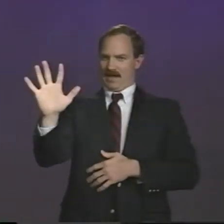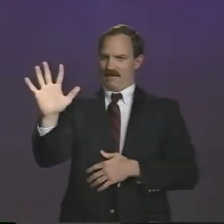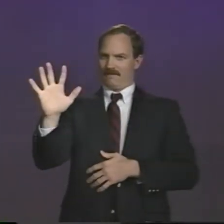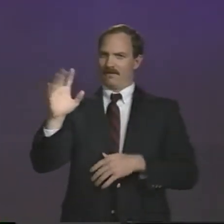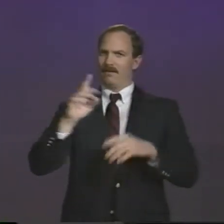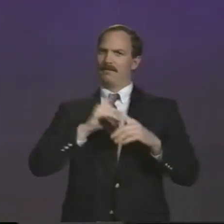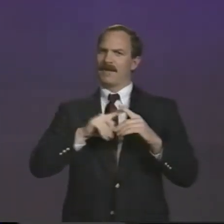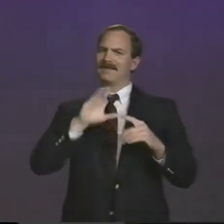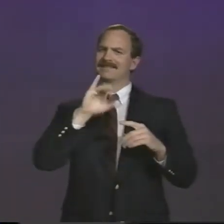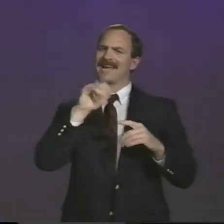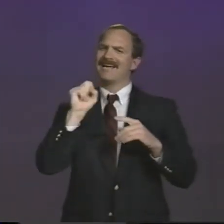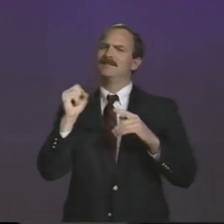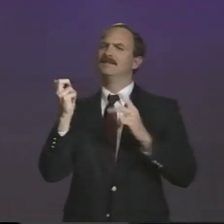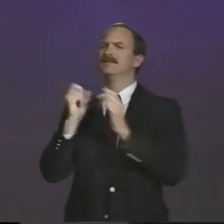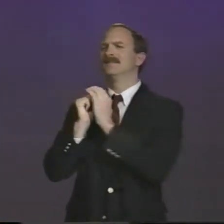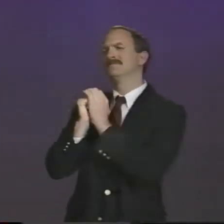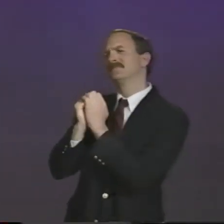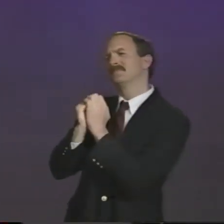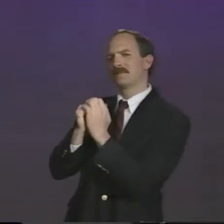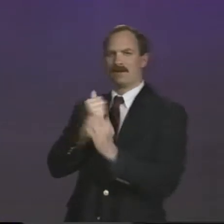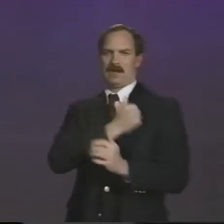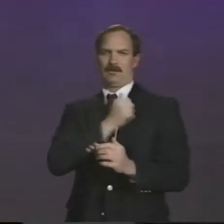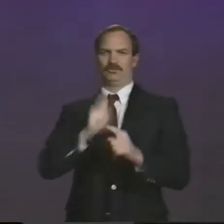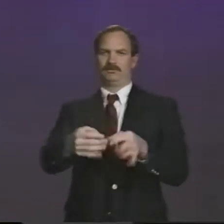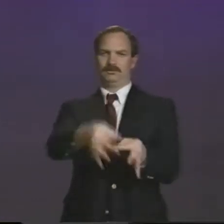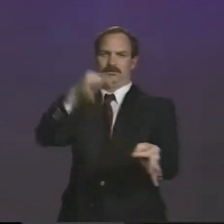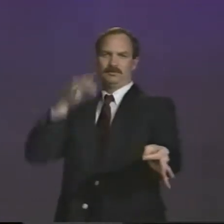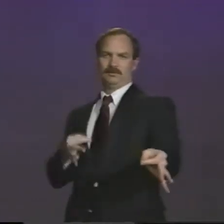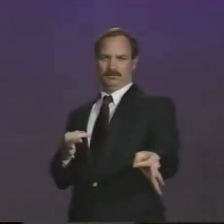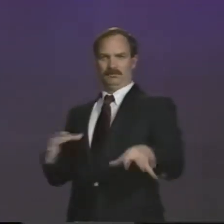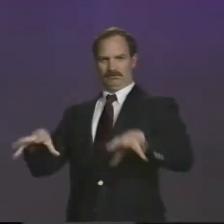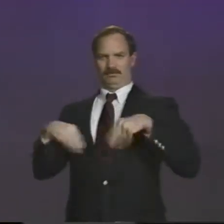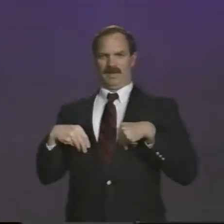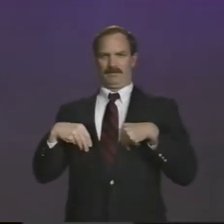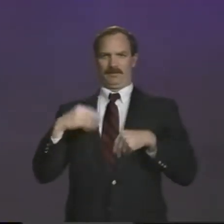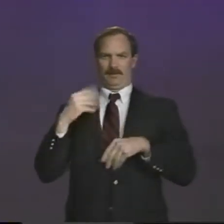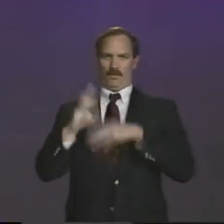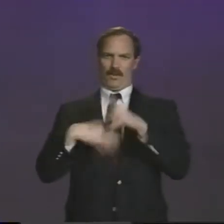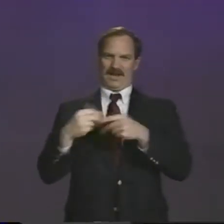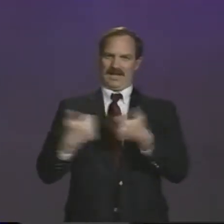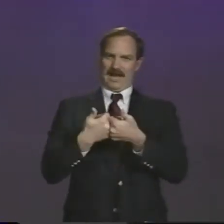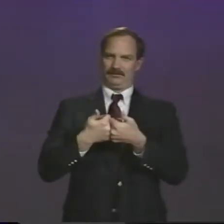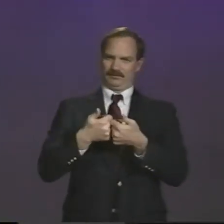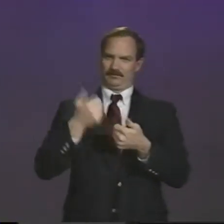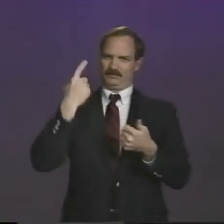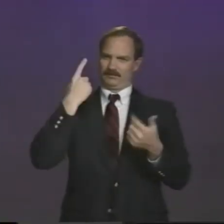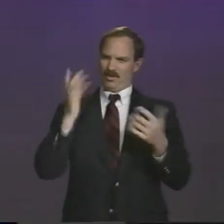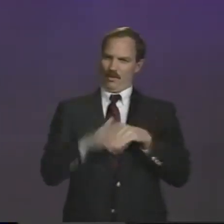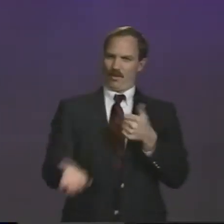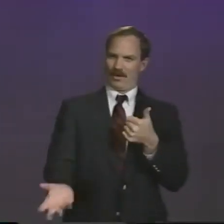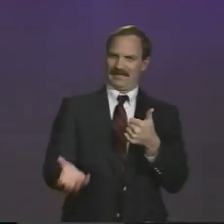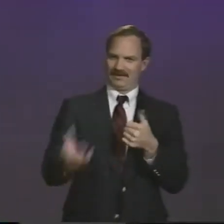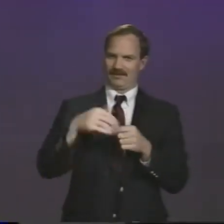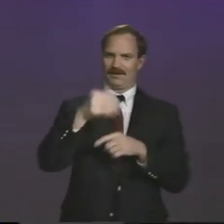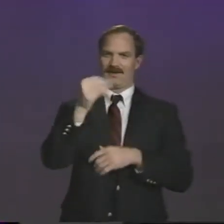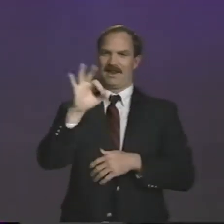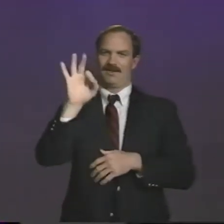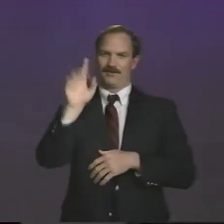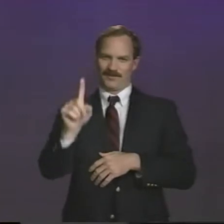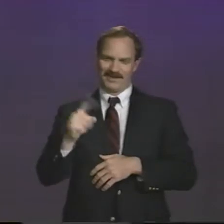as a sport in 1995. But CISS asked Canada if they would go ahead and accept the resolution earlier for this year to put